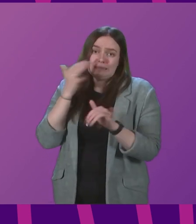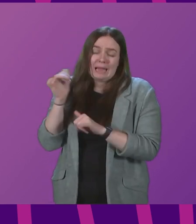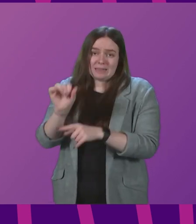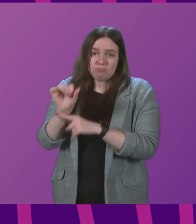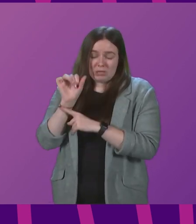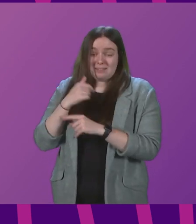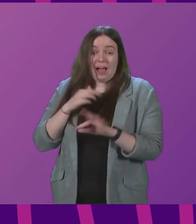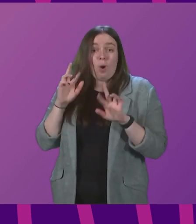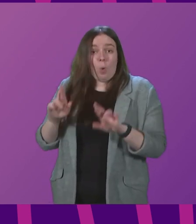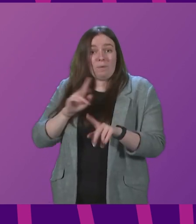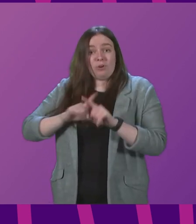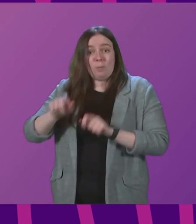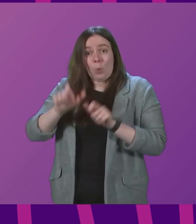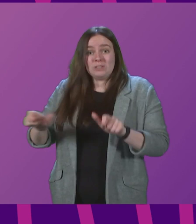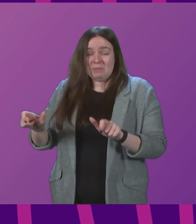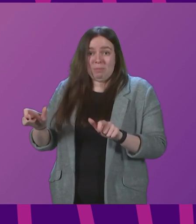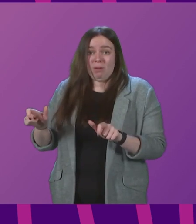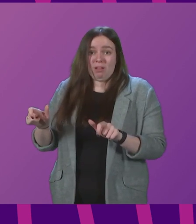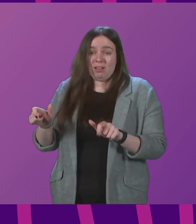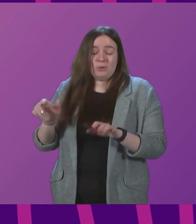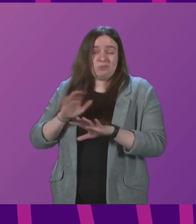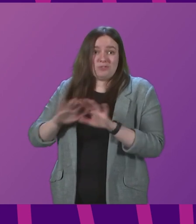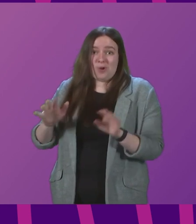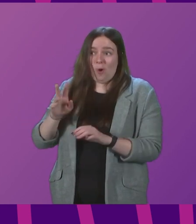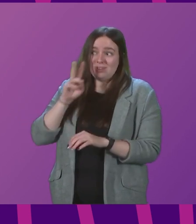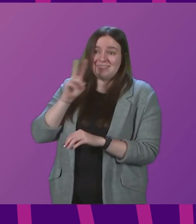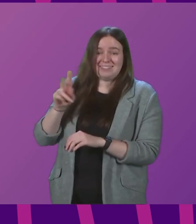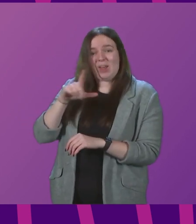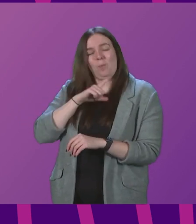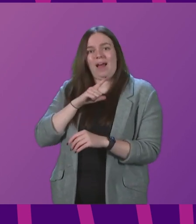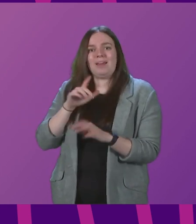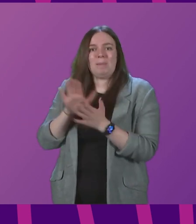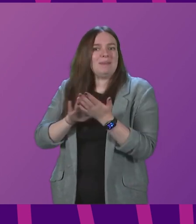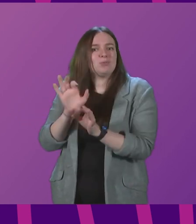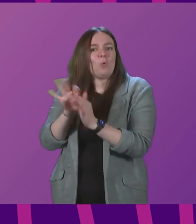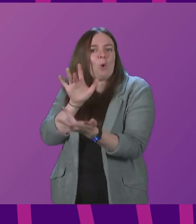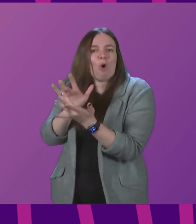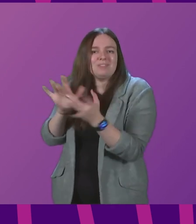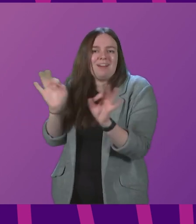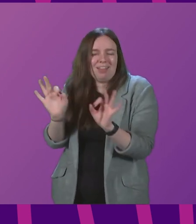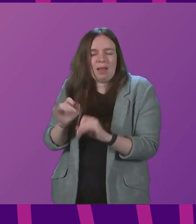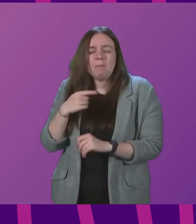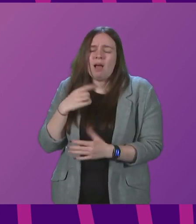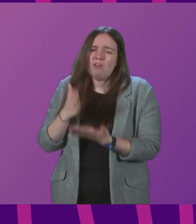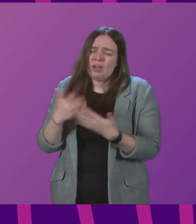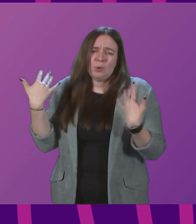hope for most people it's out of sight because that means we won't be getting contacted by it. But it is doing incredible work every single day to